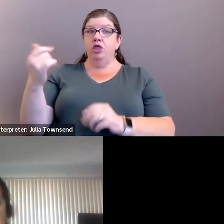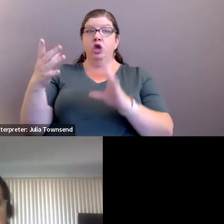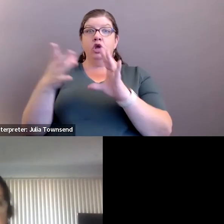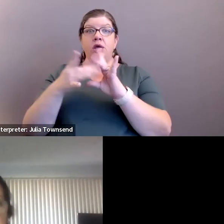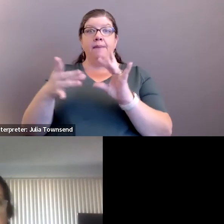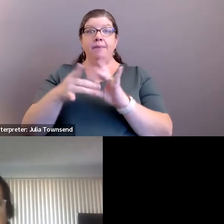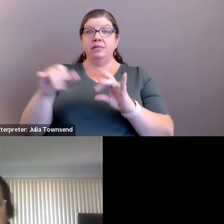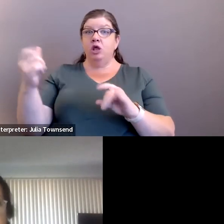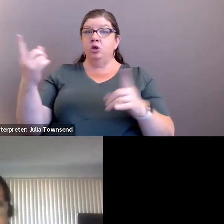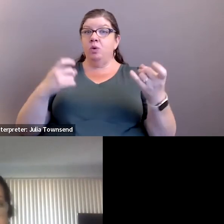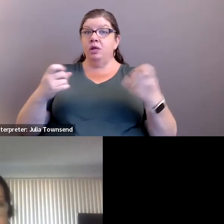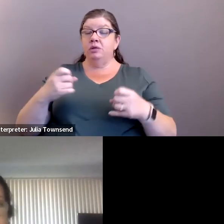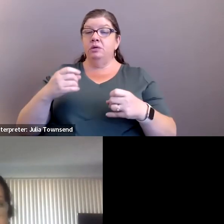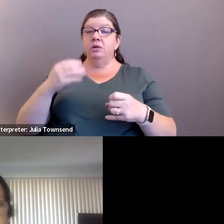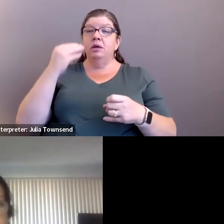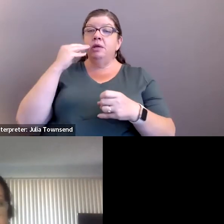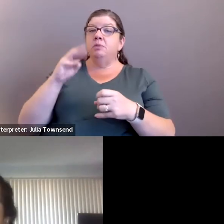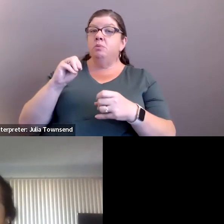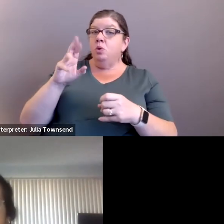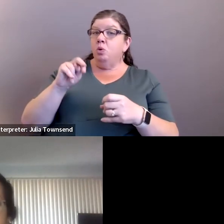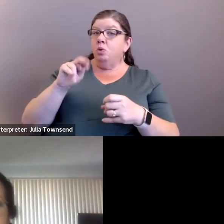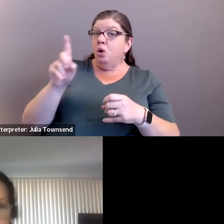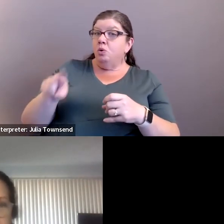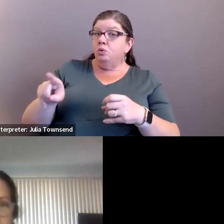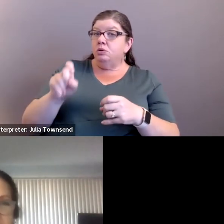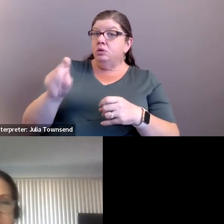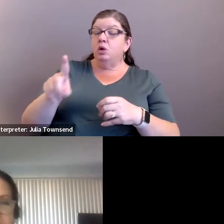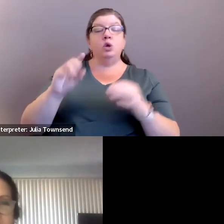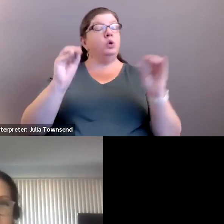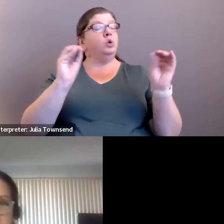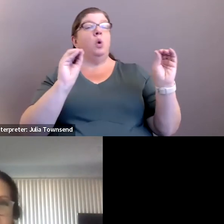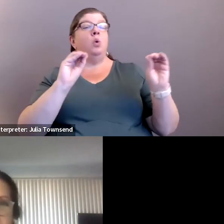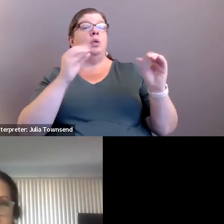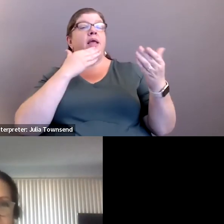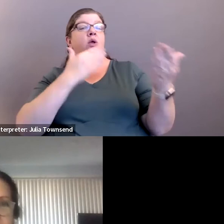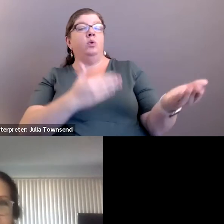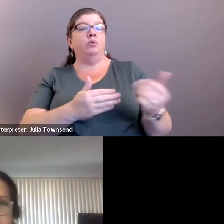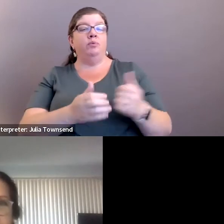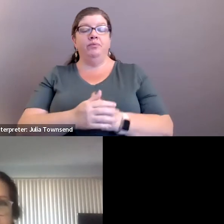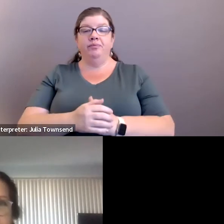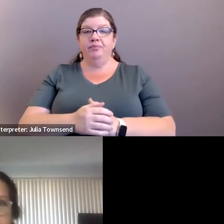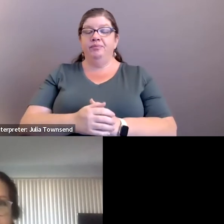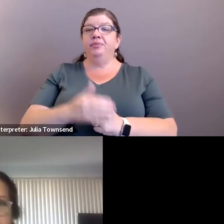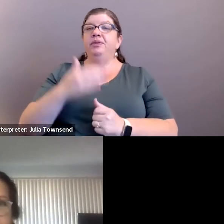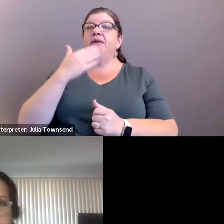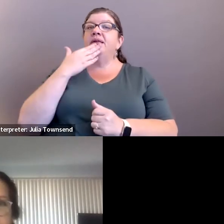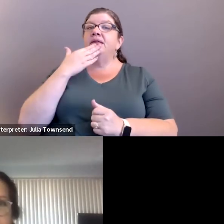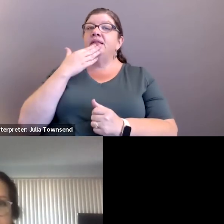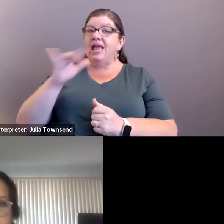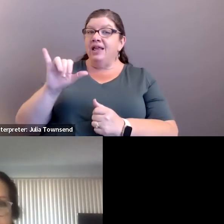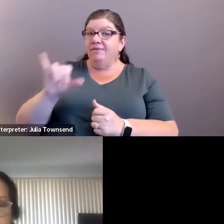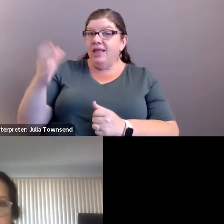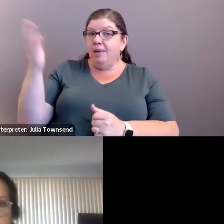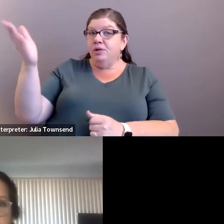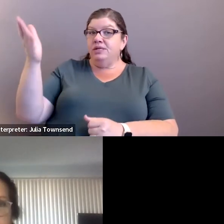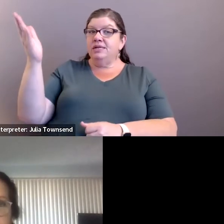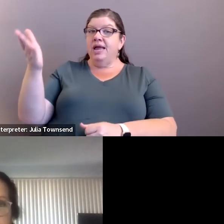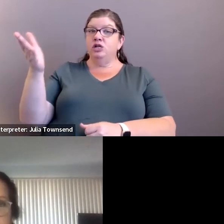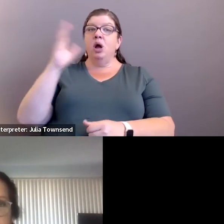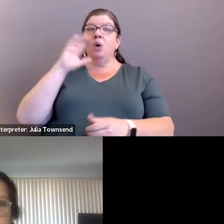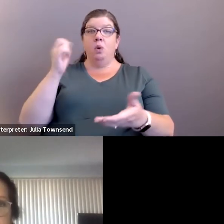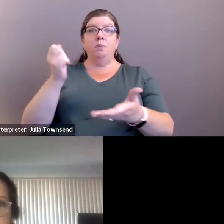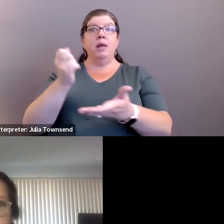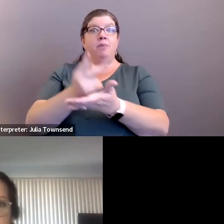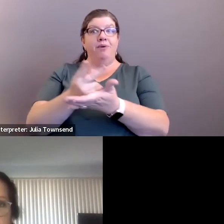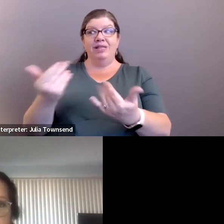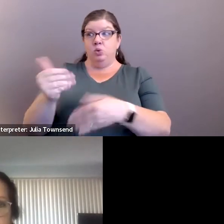questions? Ms. Munoz, do you have any questions or comments? Uh, no. Thank you. Okay. Thank you for that presentation. And we're actually proving